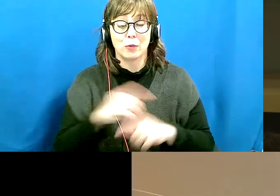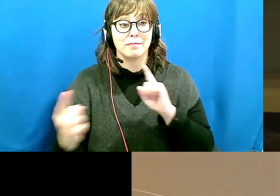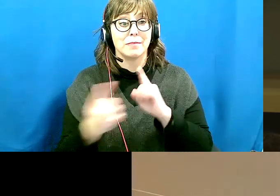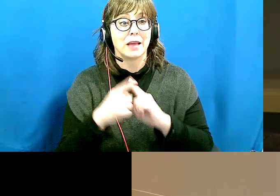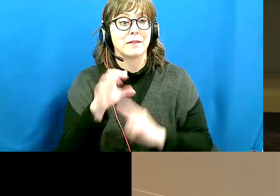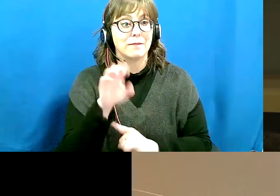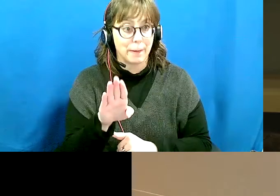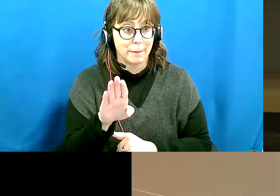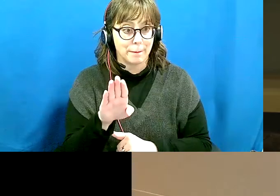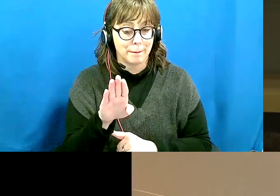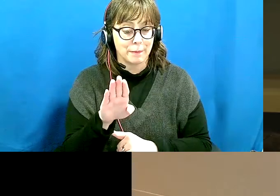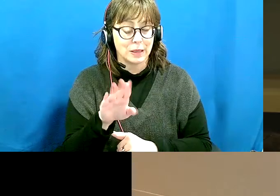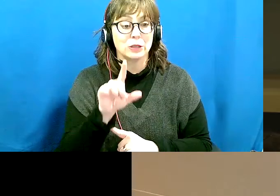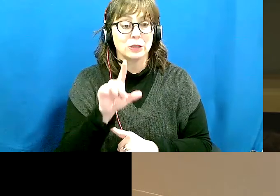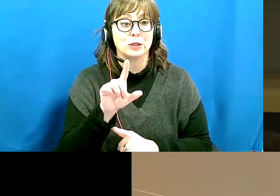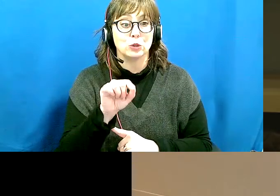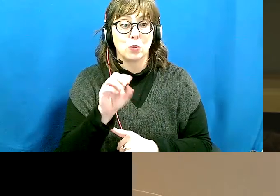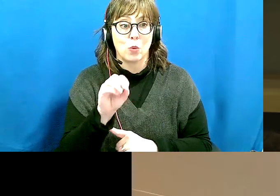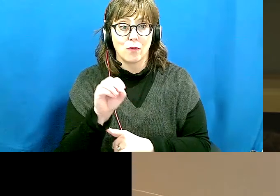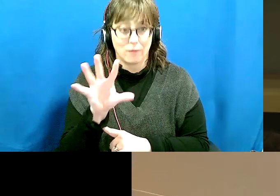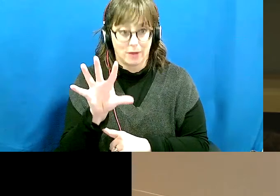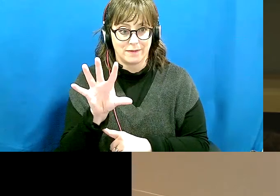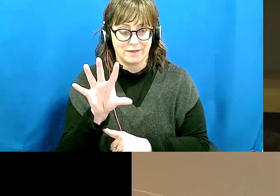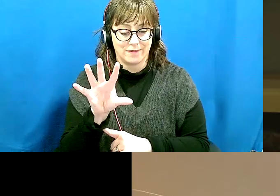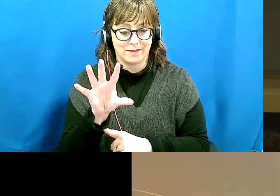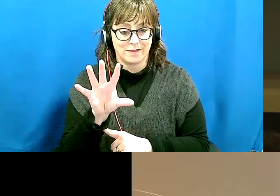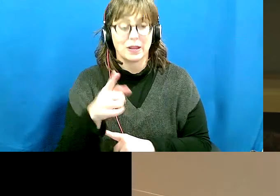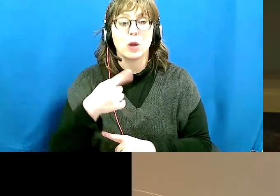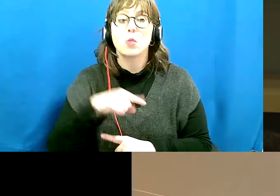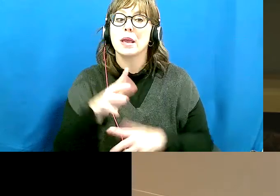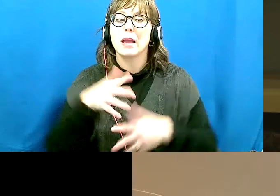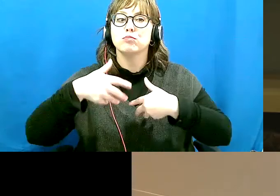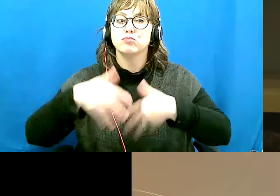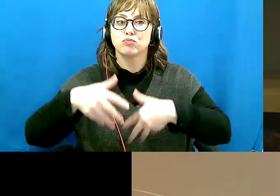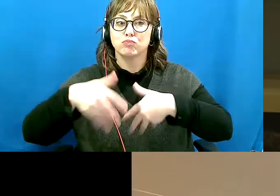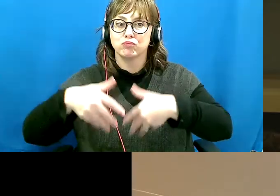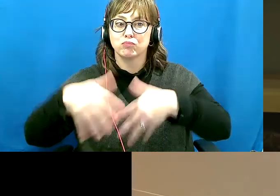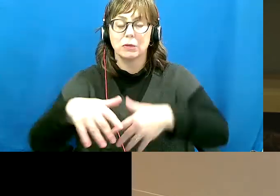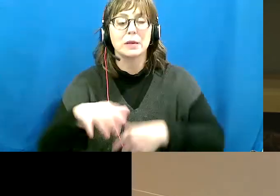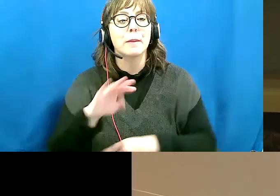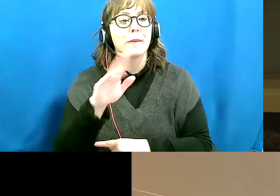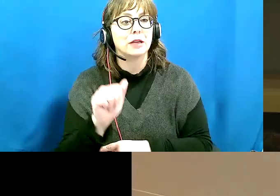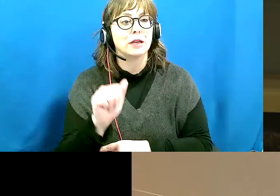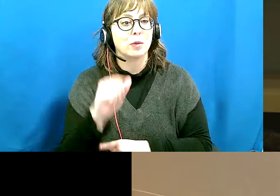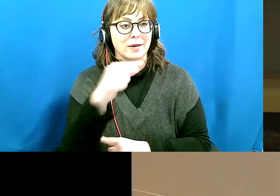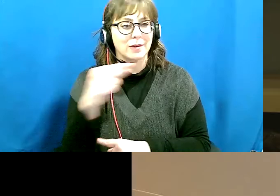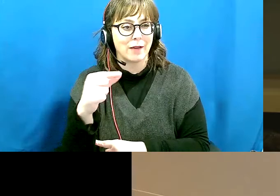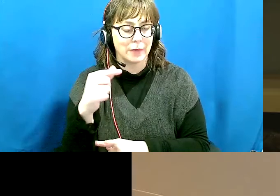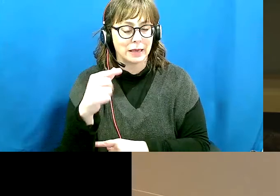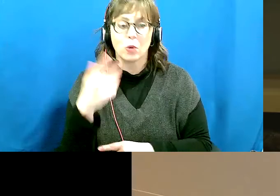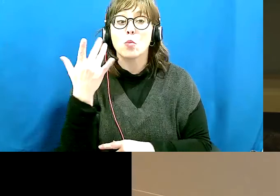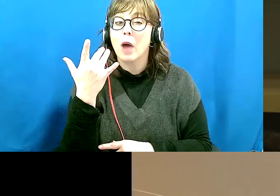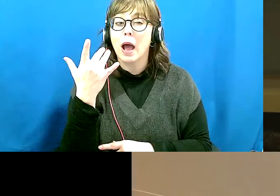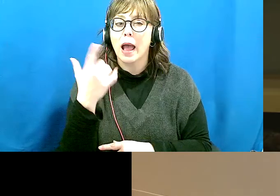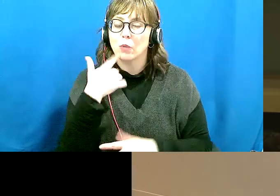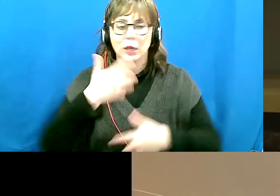2005 as a rally held at the Manitoba legislature to protest